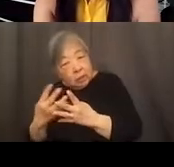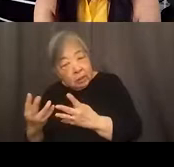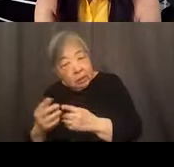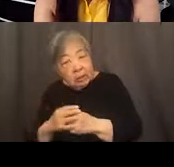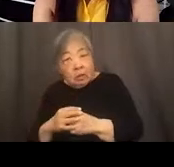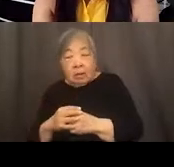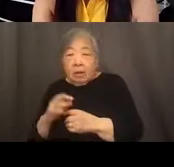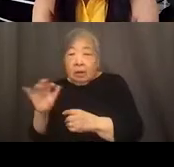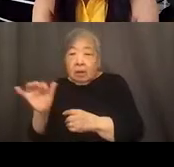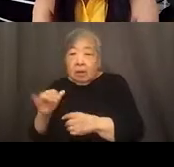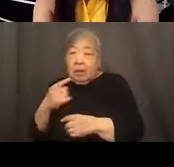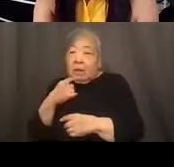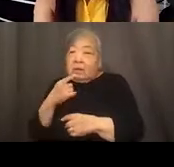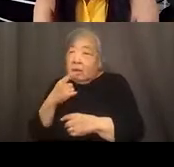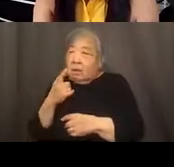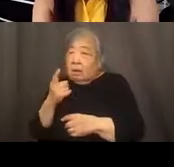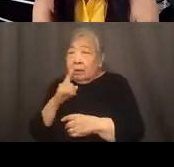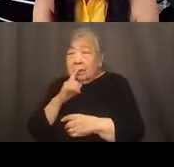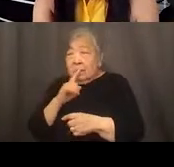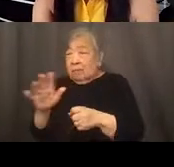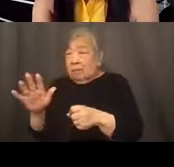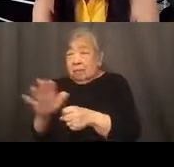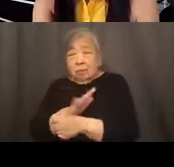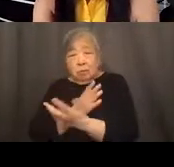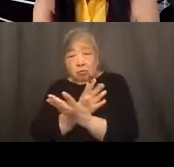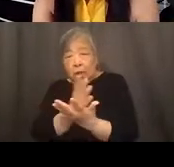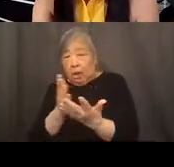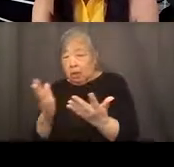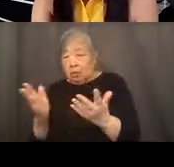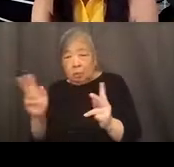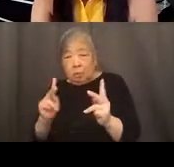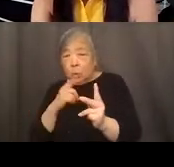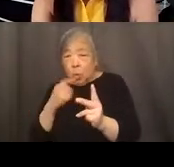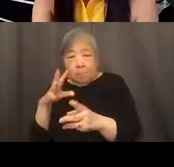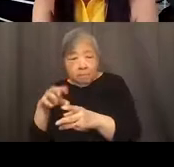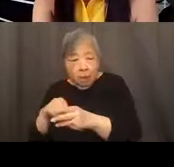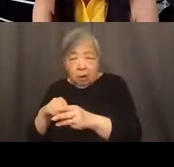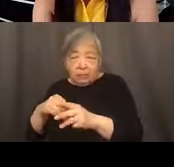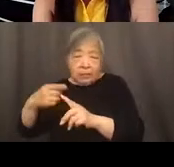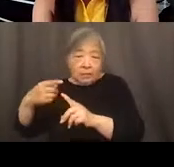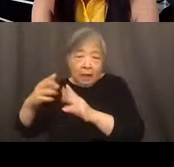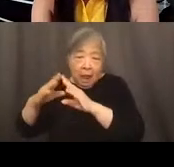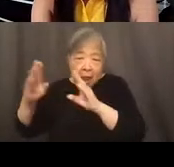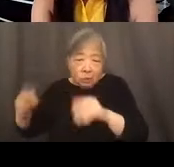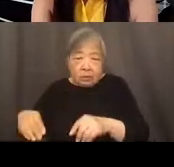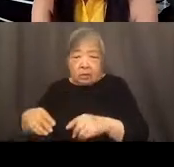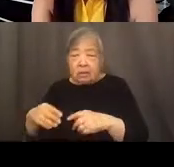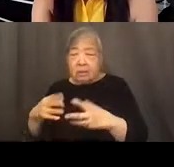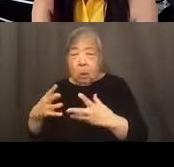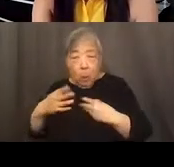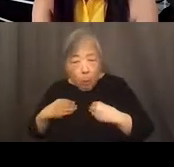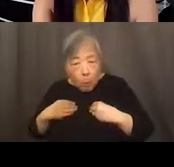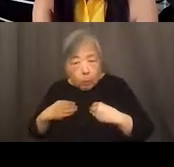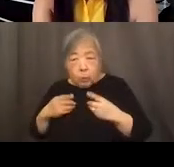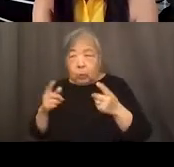you know, like, like I said, there's, there's a full breadth of folks that are involved in rental housing as an owner or a manager. So whether you're,